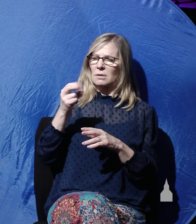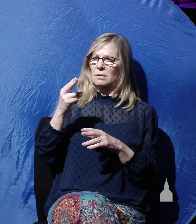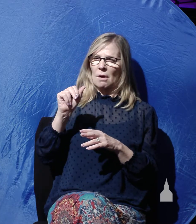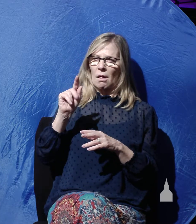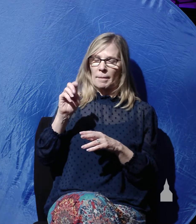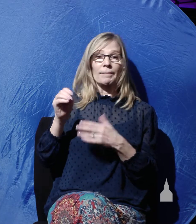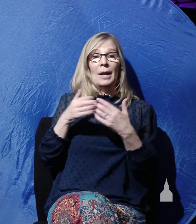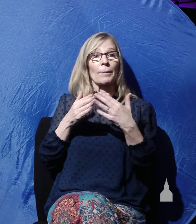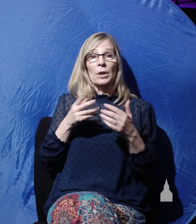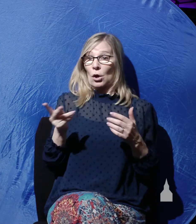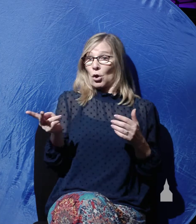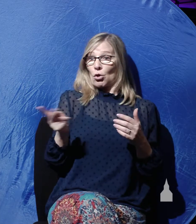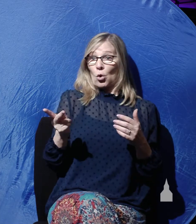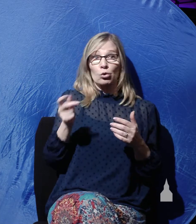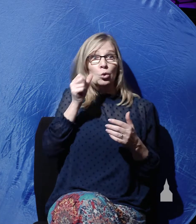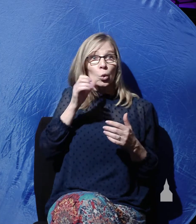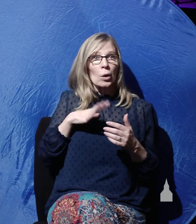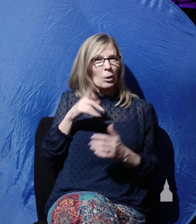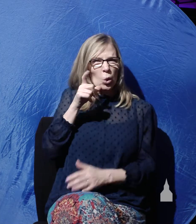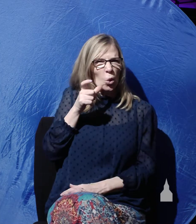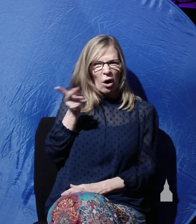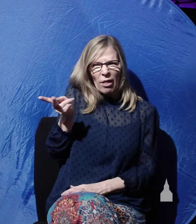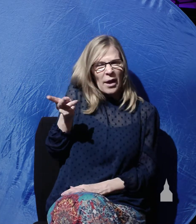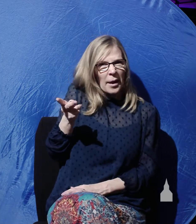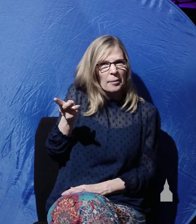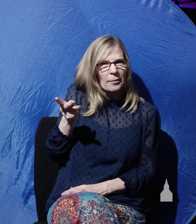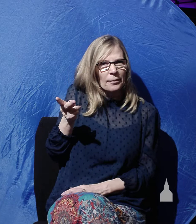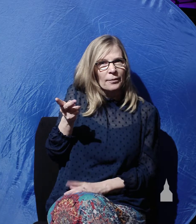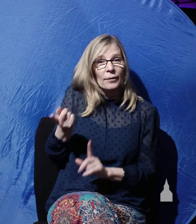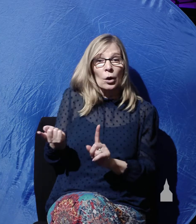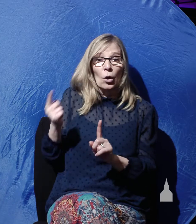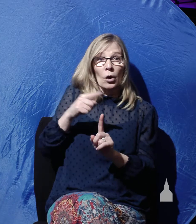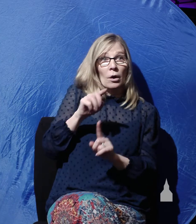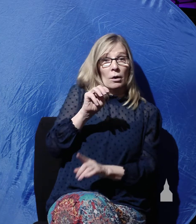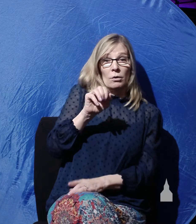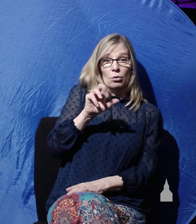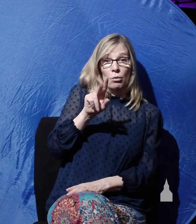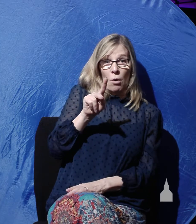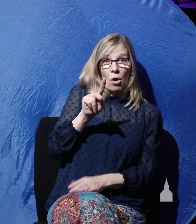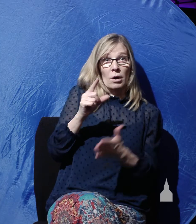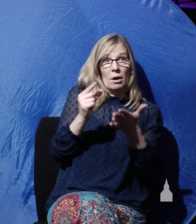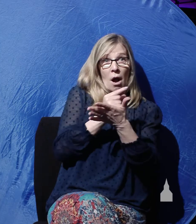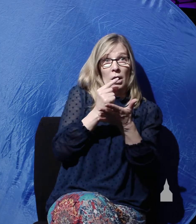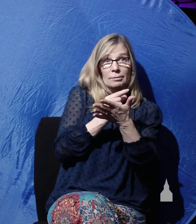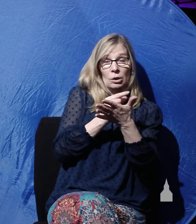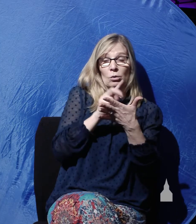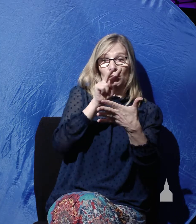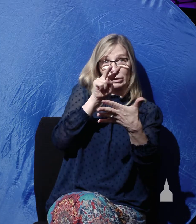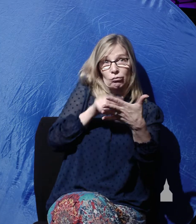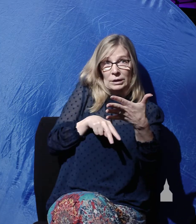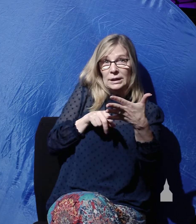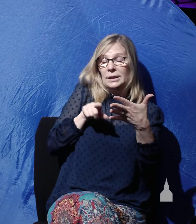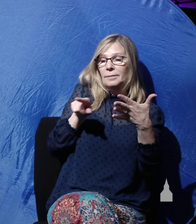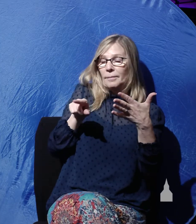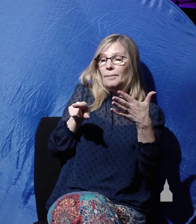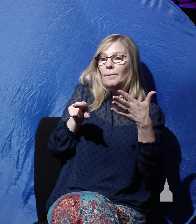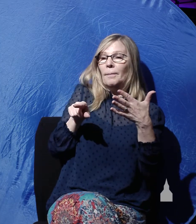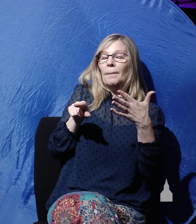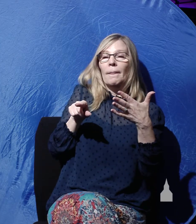back to Mark's gospel, we read in chapter 15 verses 40 and 41, there were also